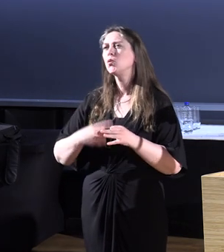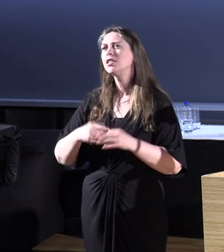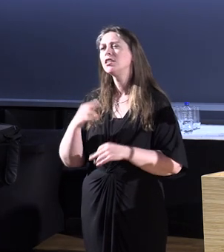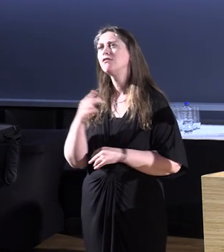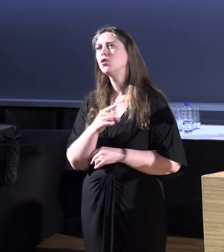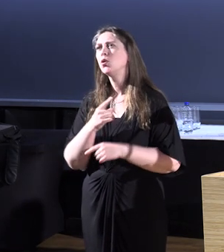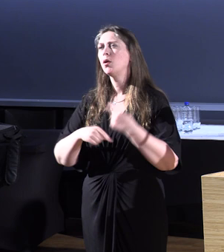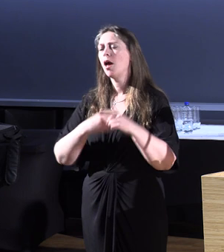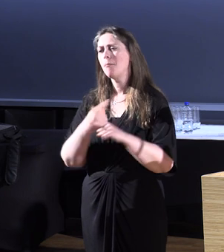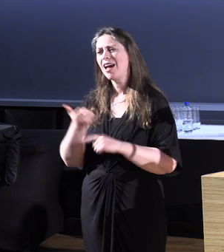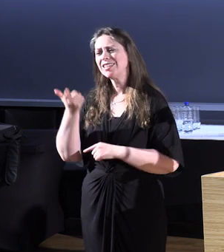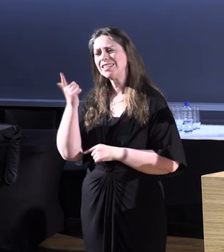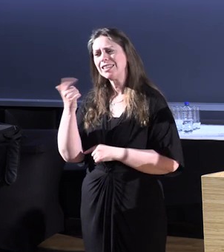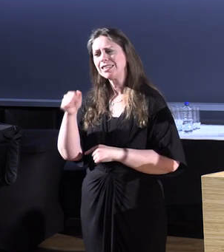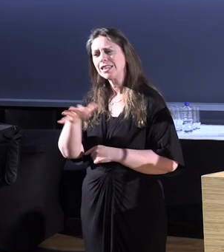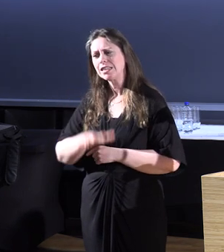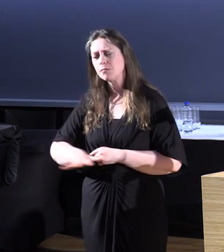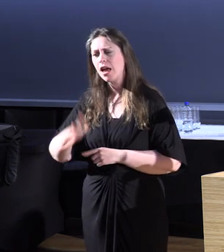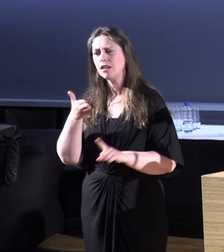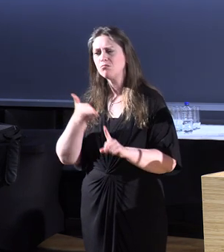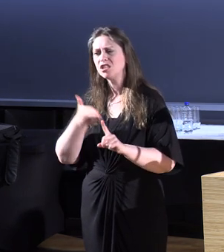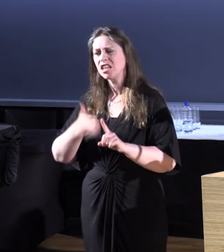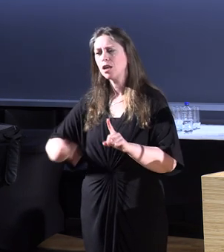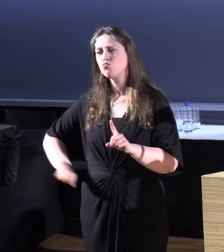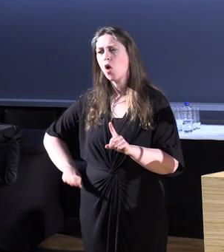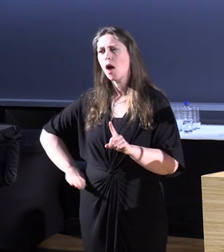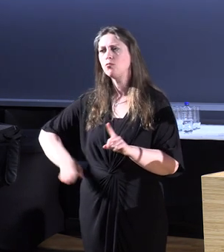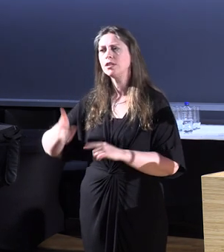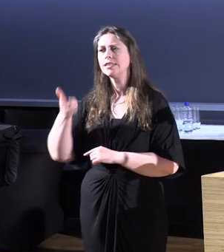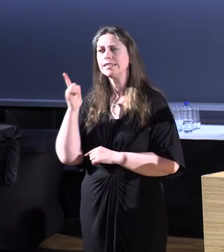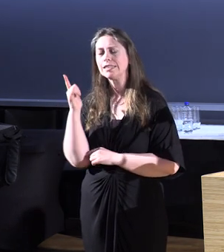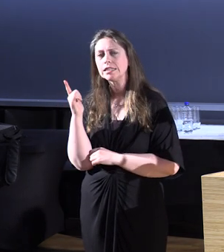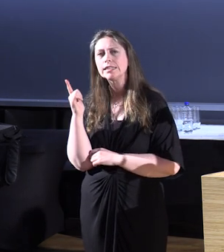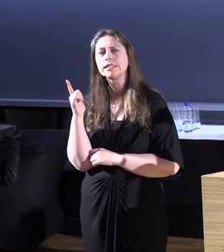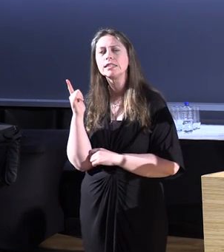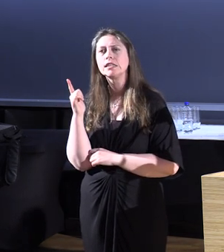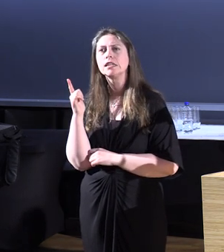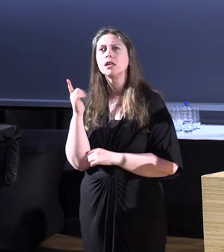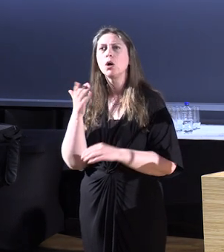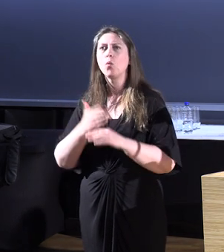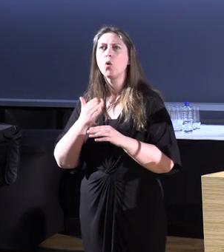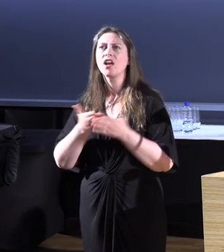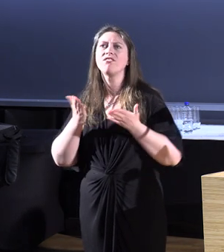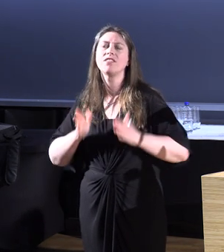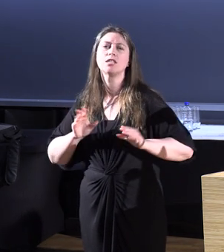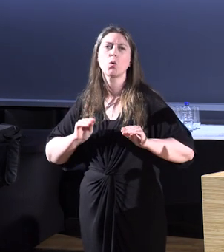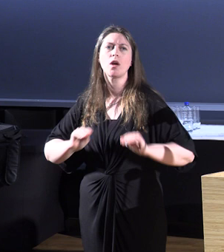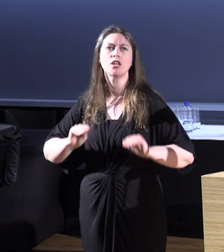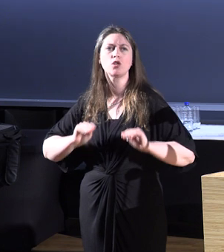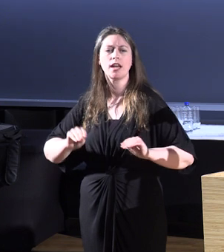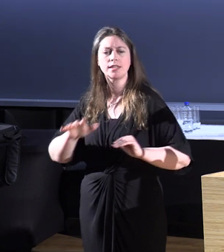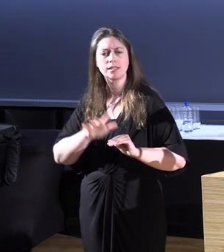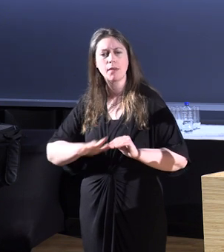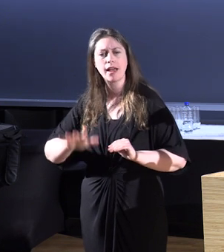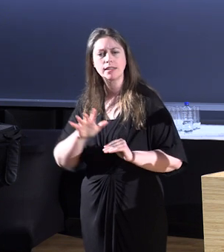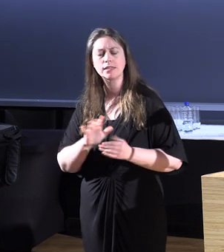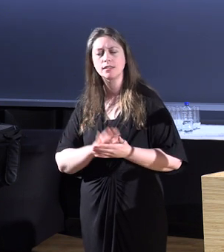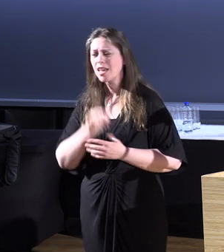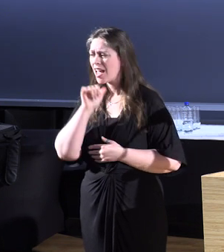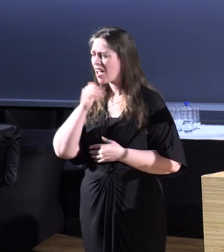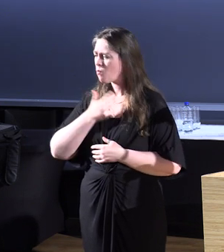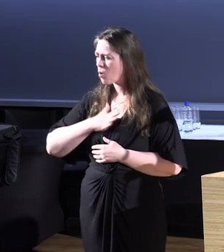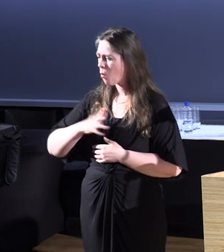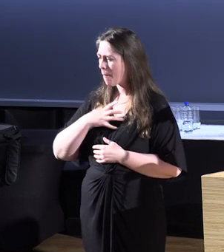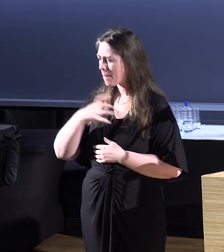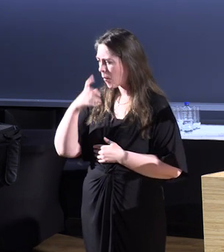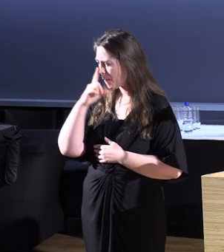our teachers in the space, particularly our primary teachers and those working in the physical education space. if we want to get